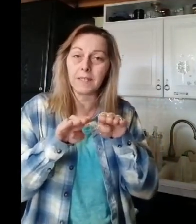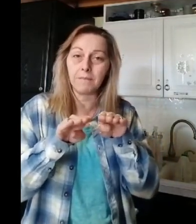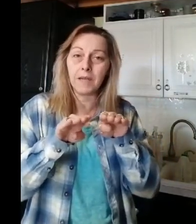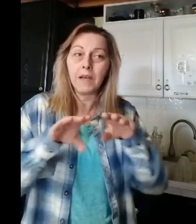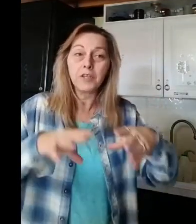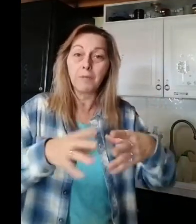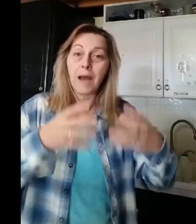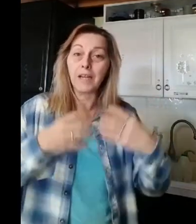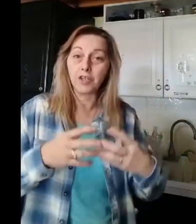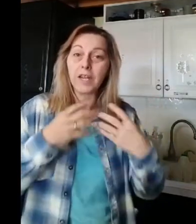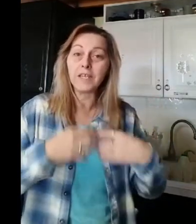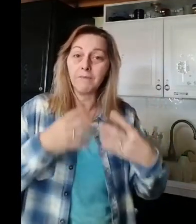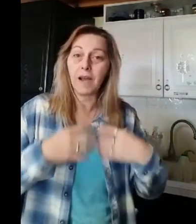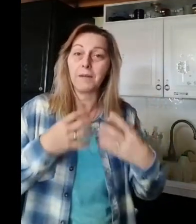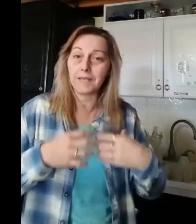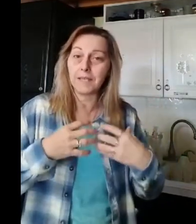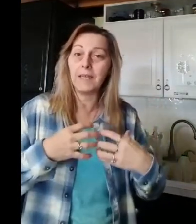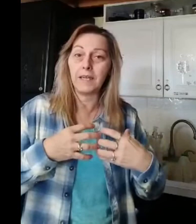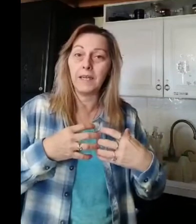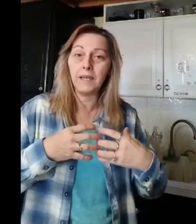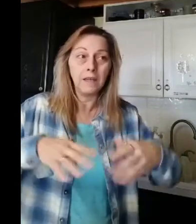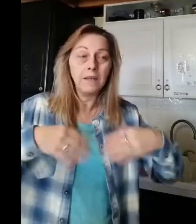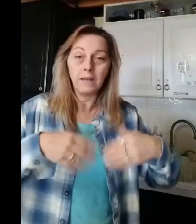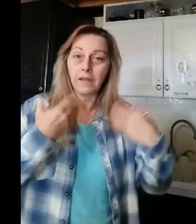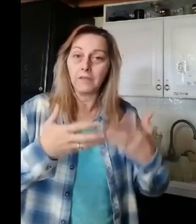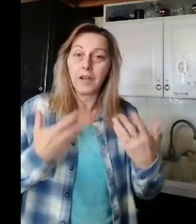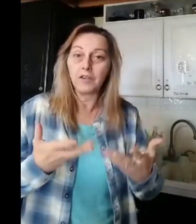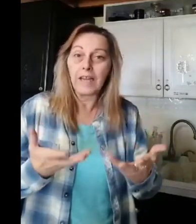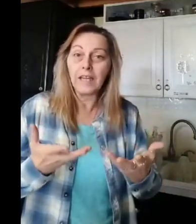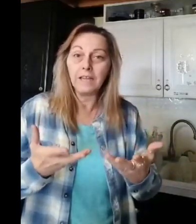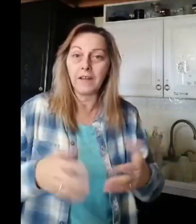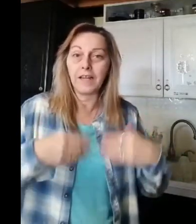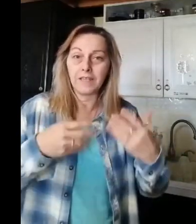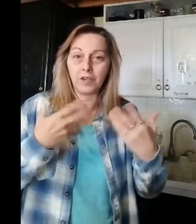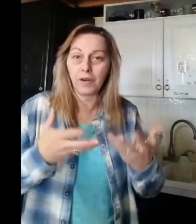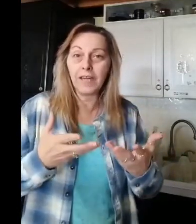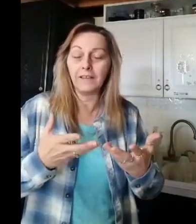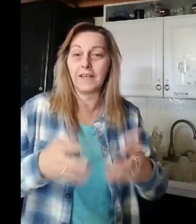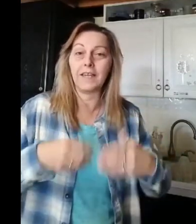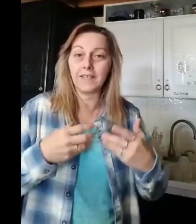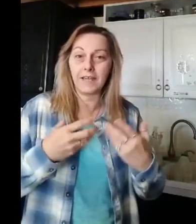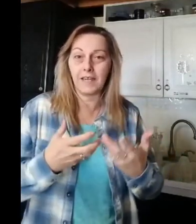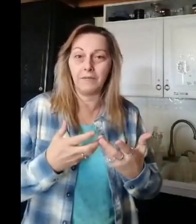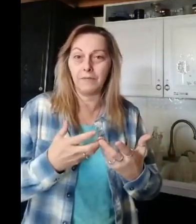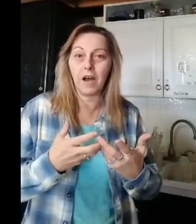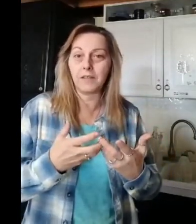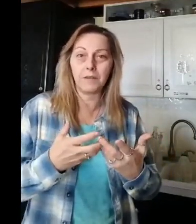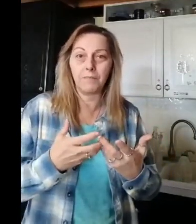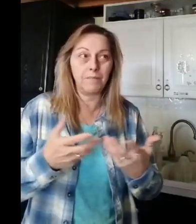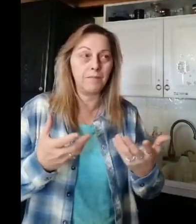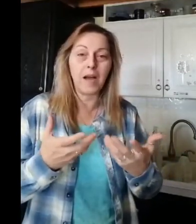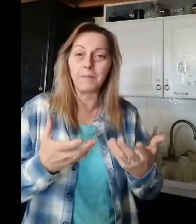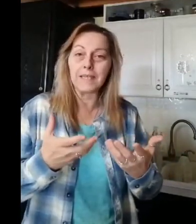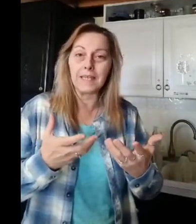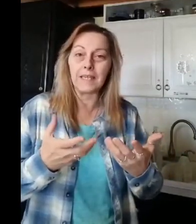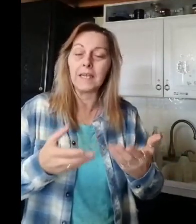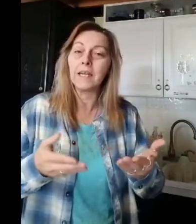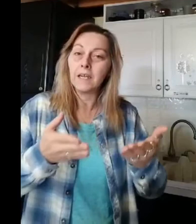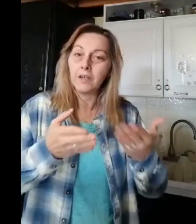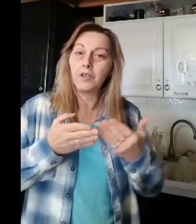So by ingesting vitamin C and eating things and drinking things that give lots of vitamin C, your